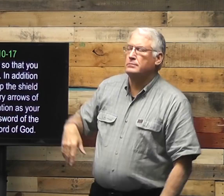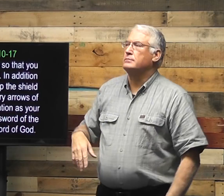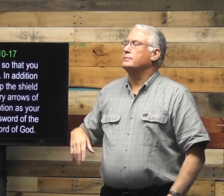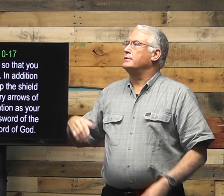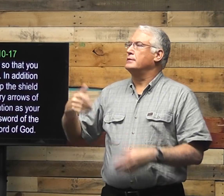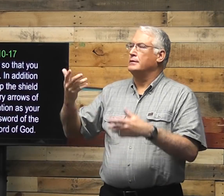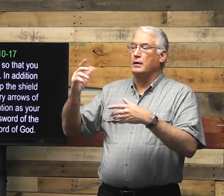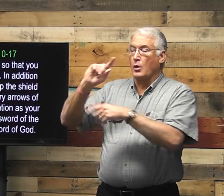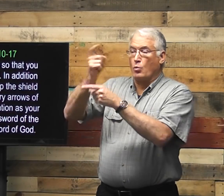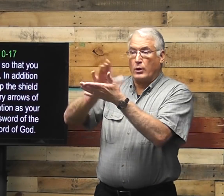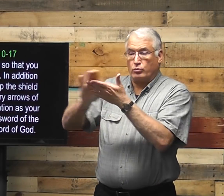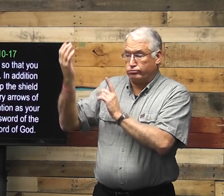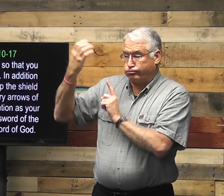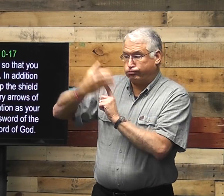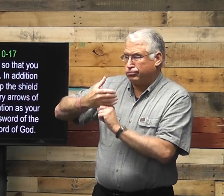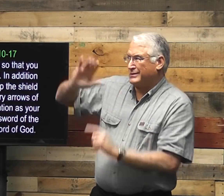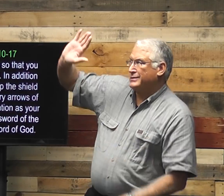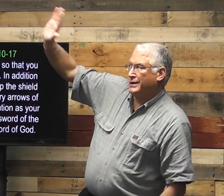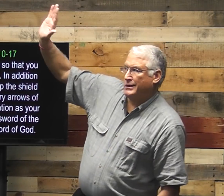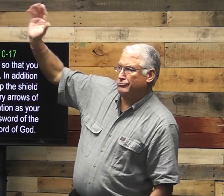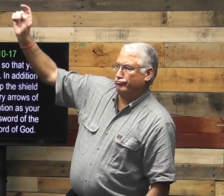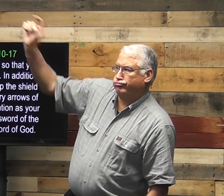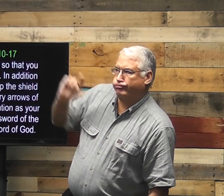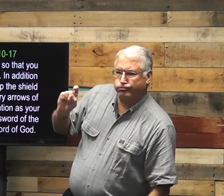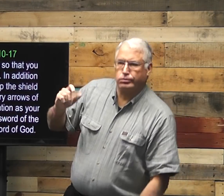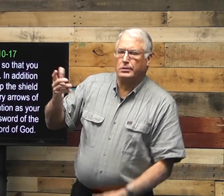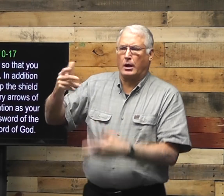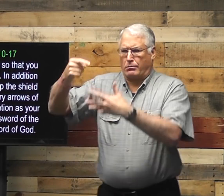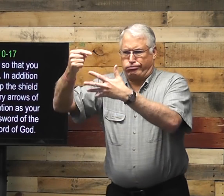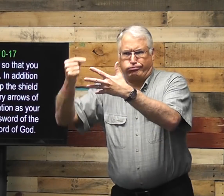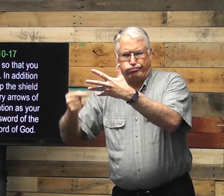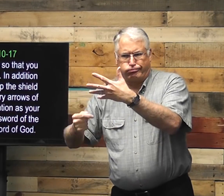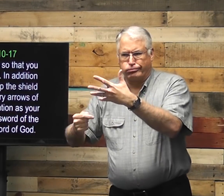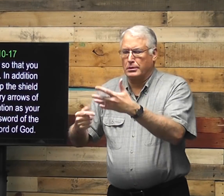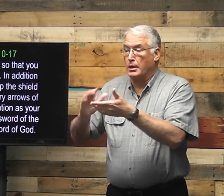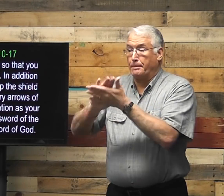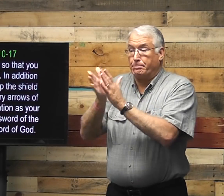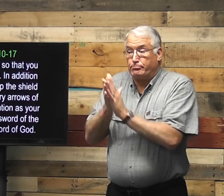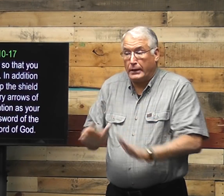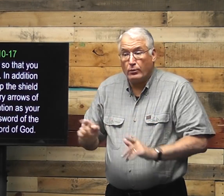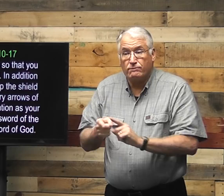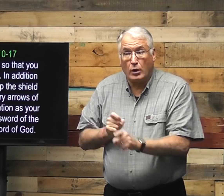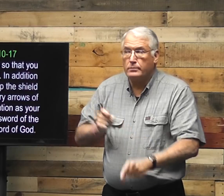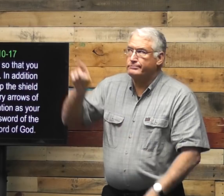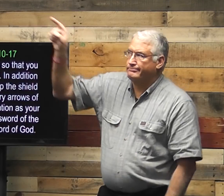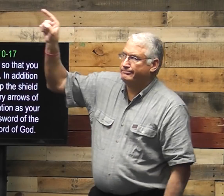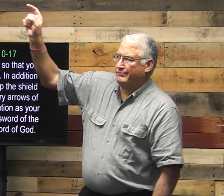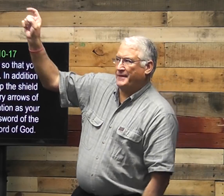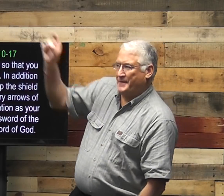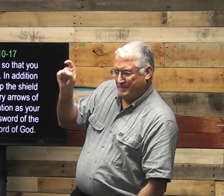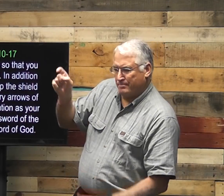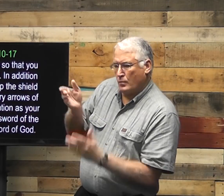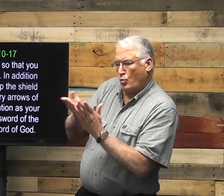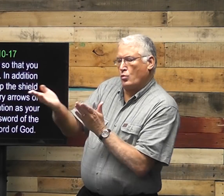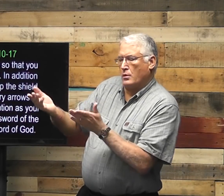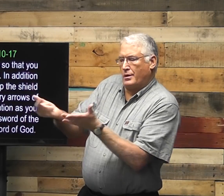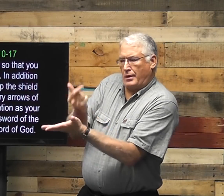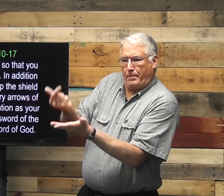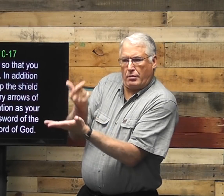what he speaks. Righteousness is given to us from him. All these things, peace comes from him. It